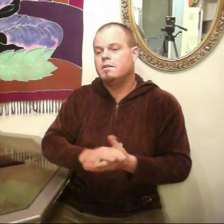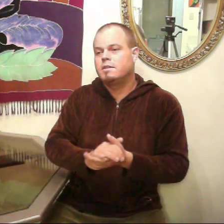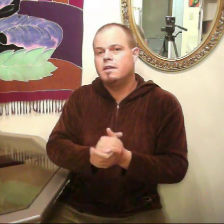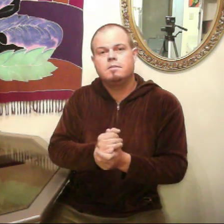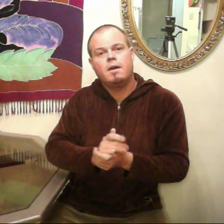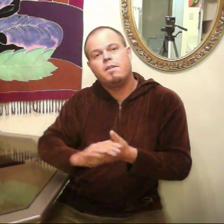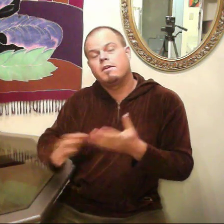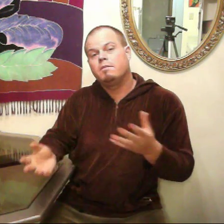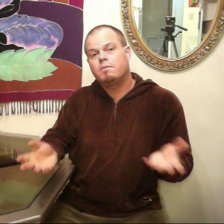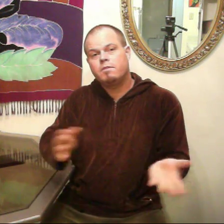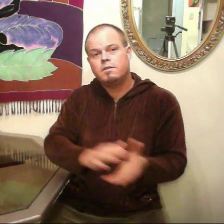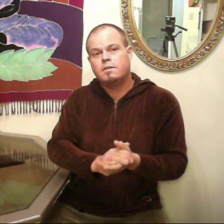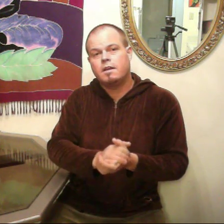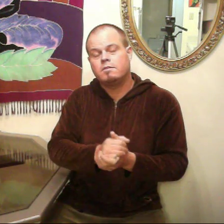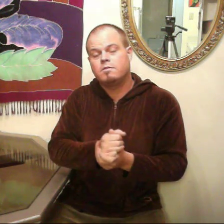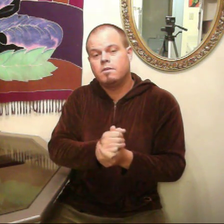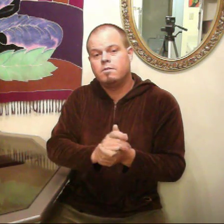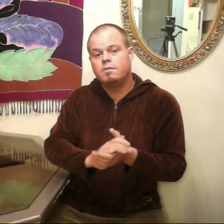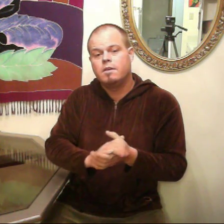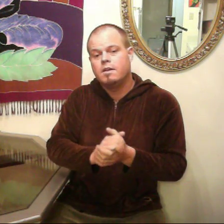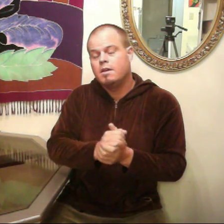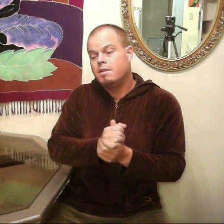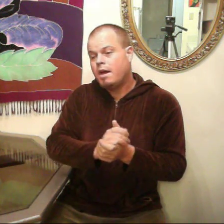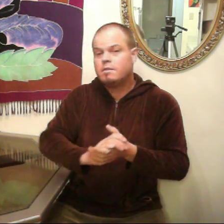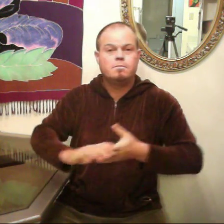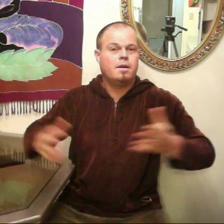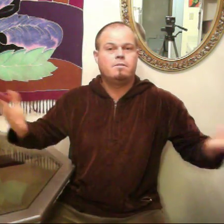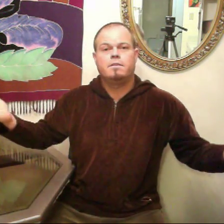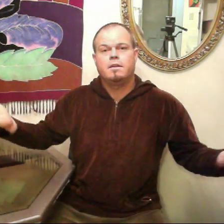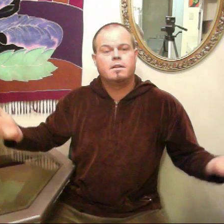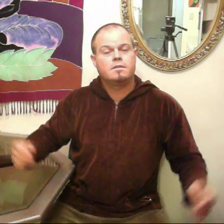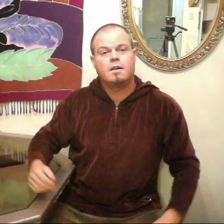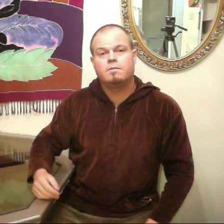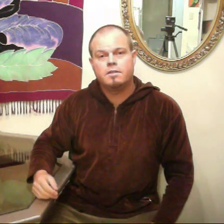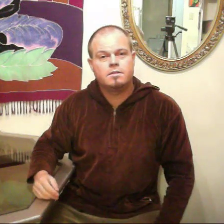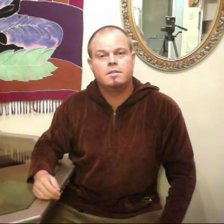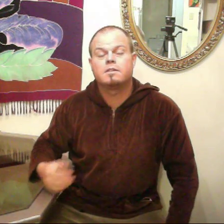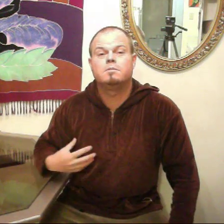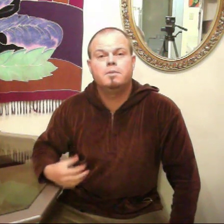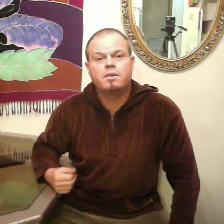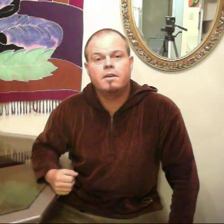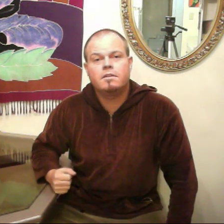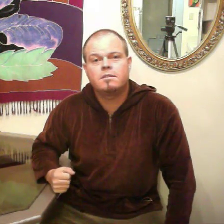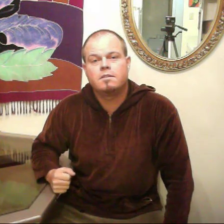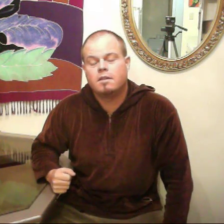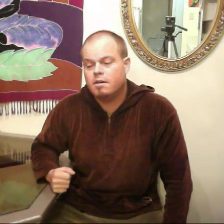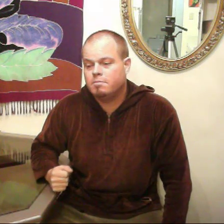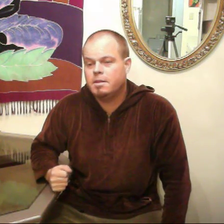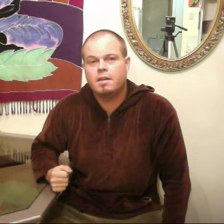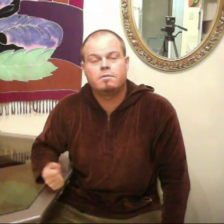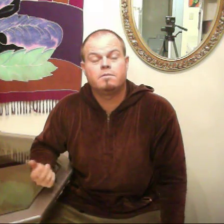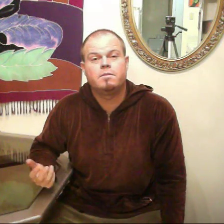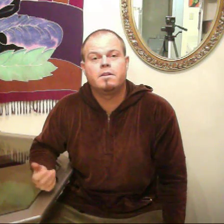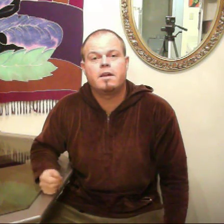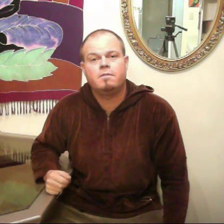educate them how they can reverse that. So that's a benefit in itself, just the experience of being able to feel that